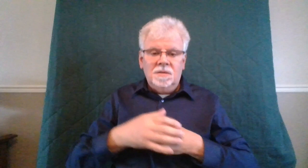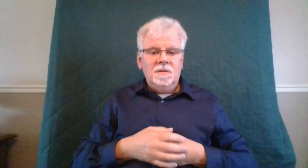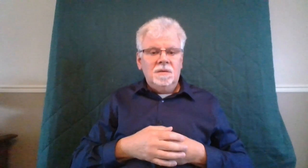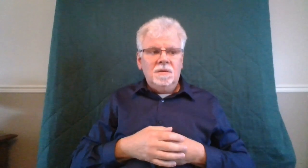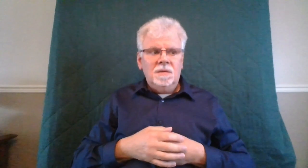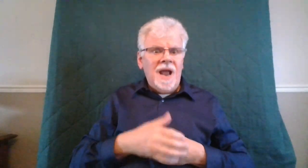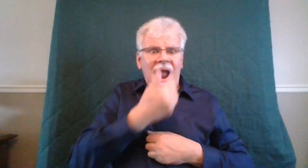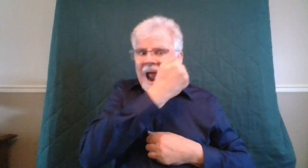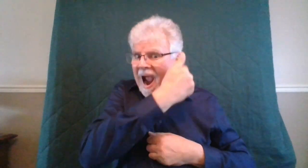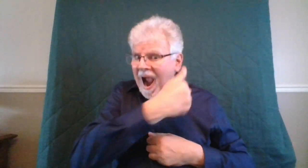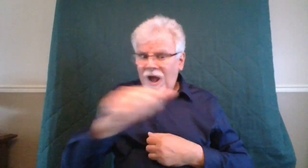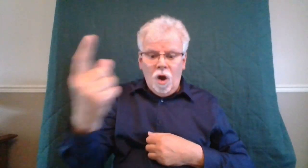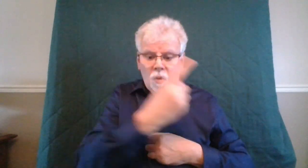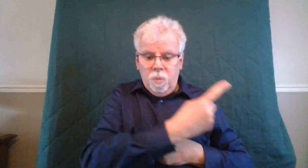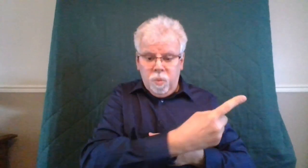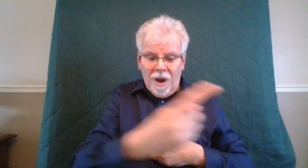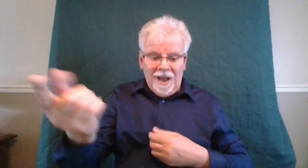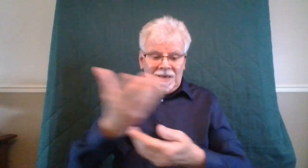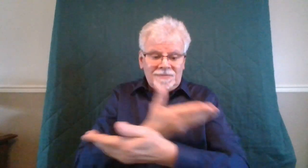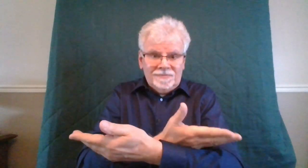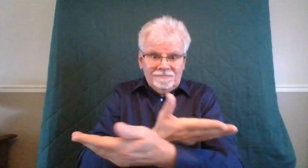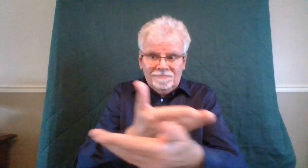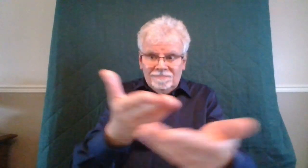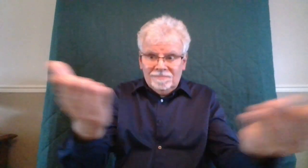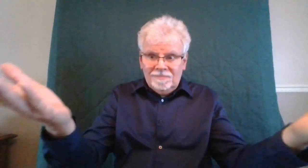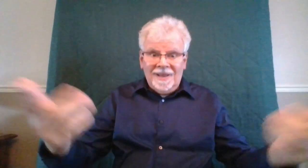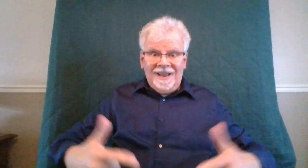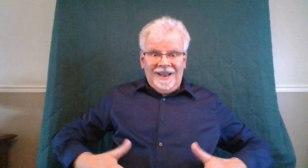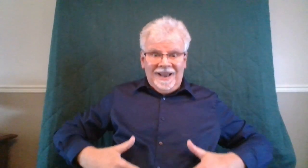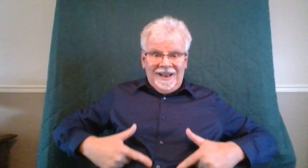know We have come to and to believe in God.